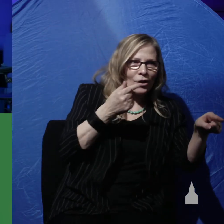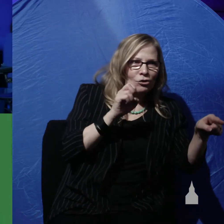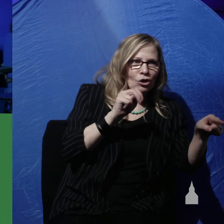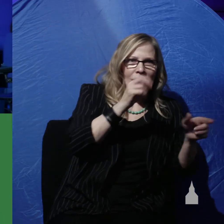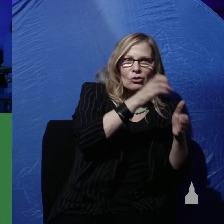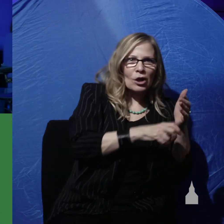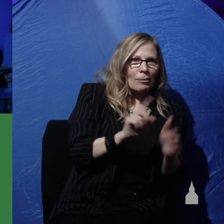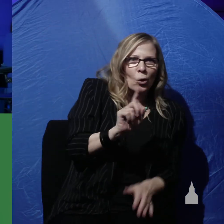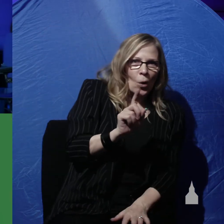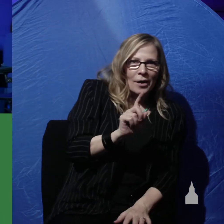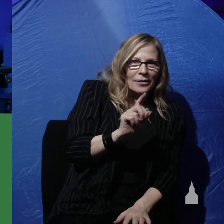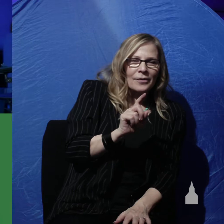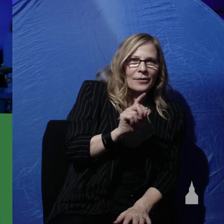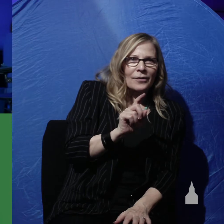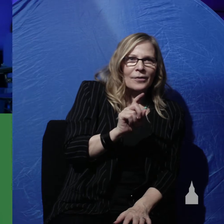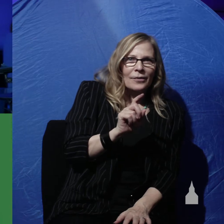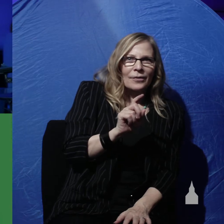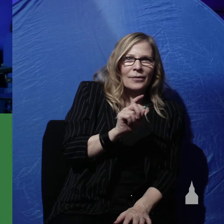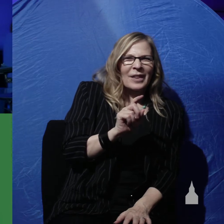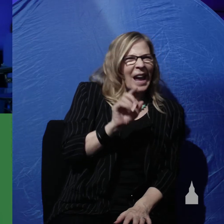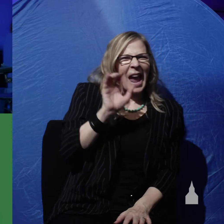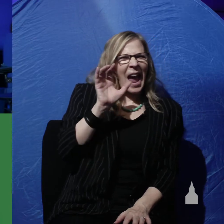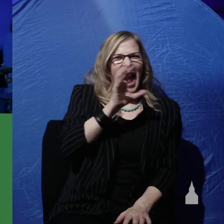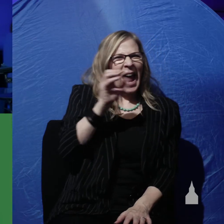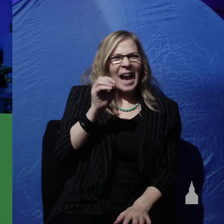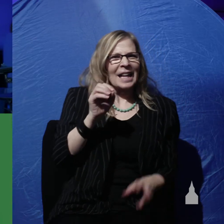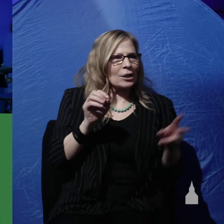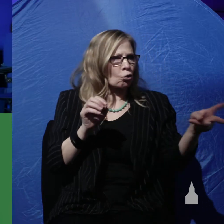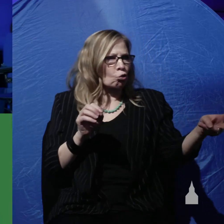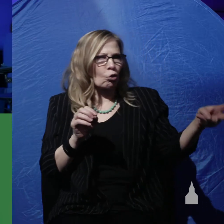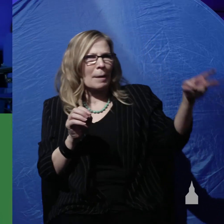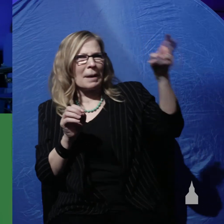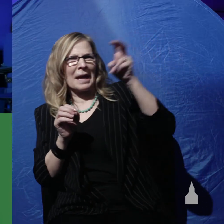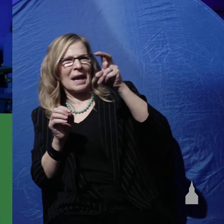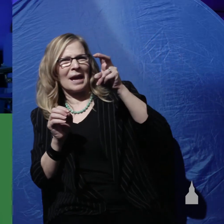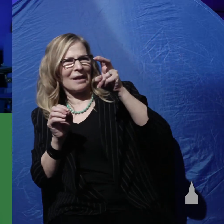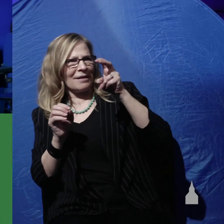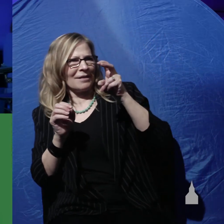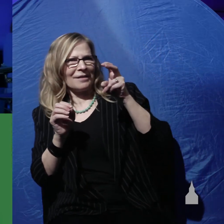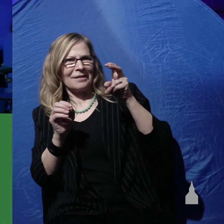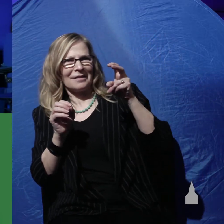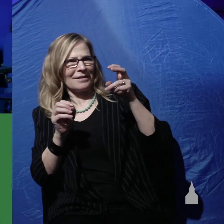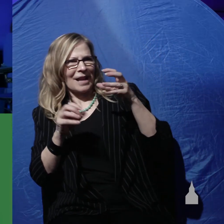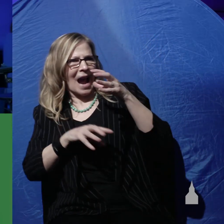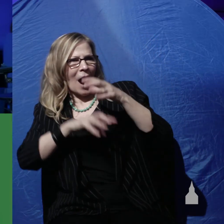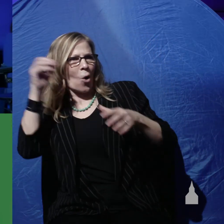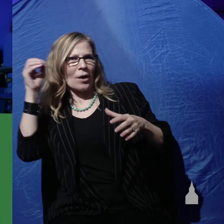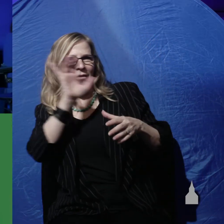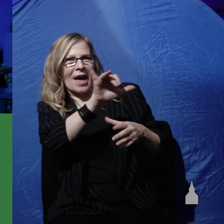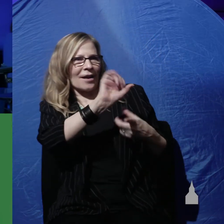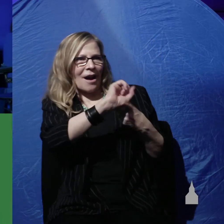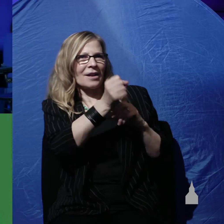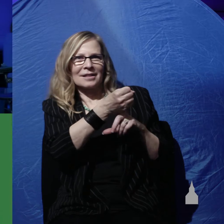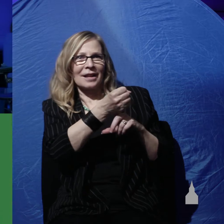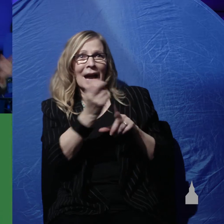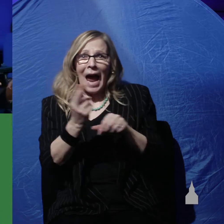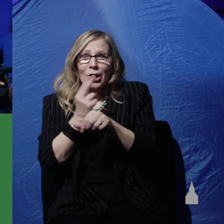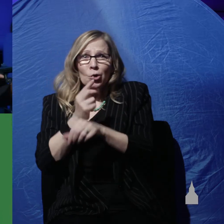And it is ripping the verse out of context to take a New Testament verse using Greek to define the meaning of a